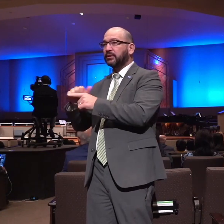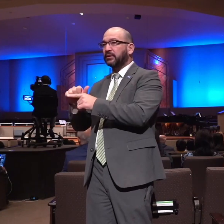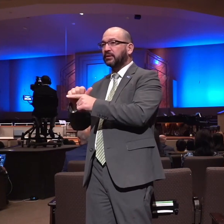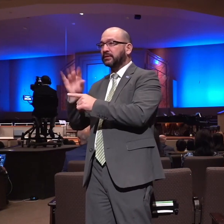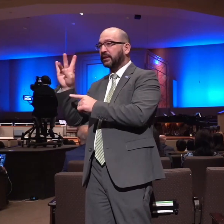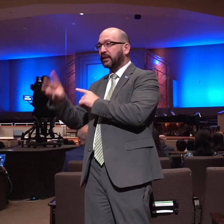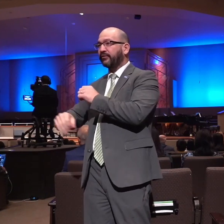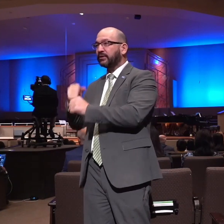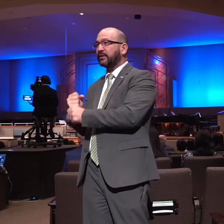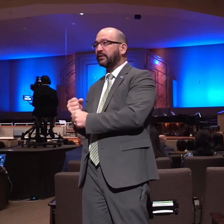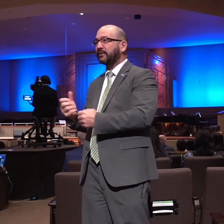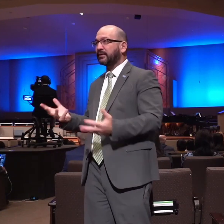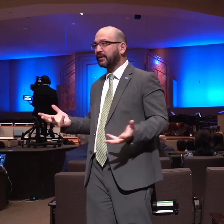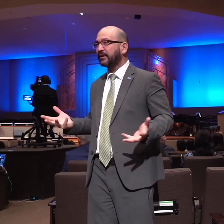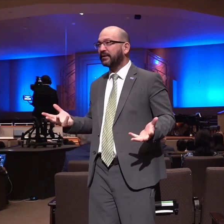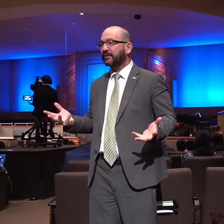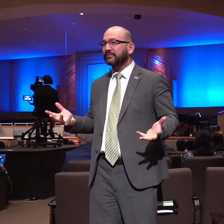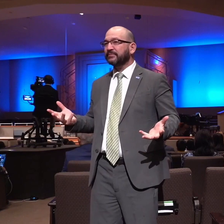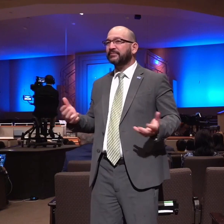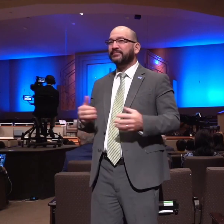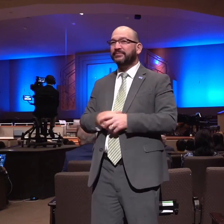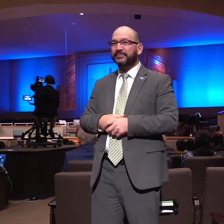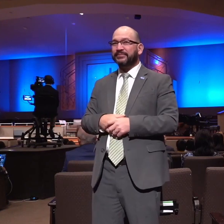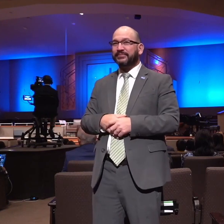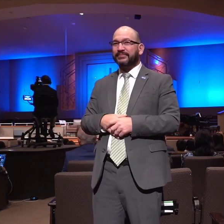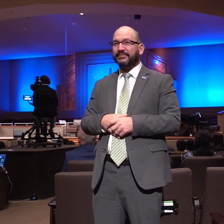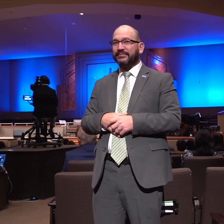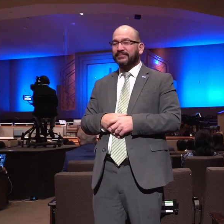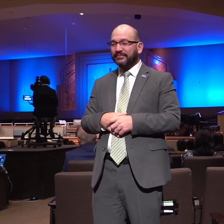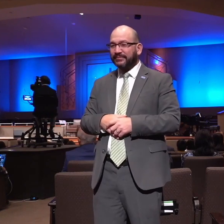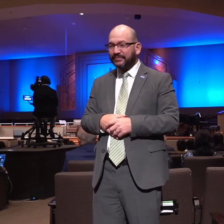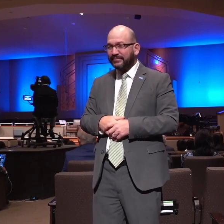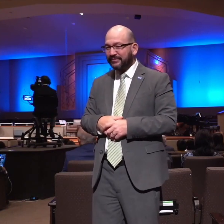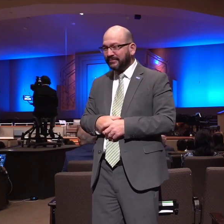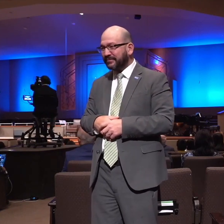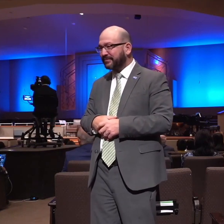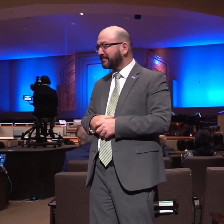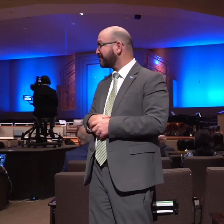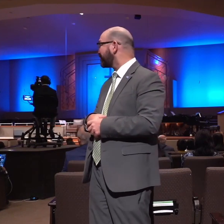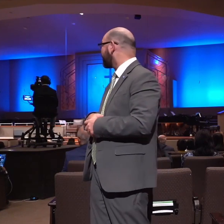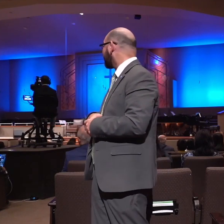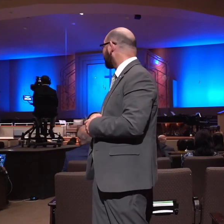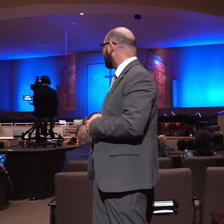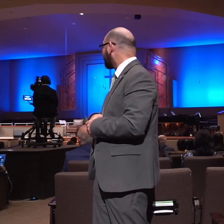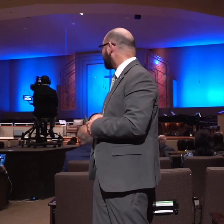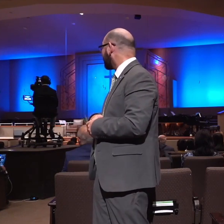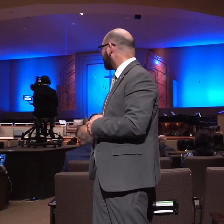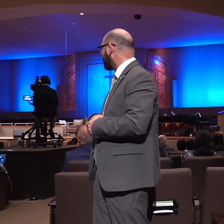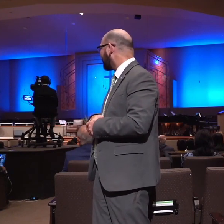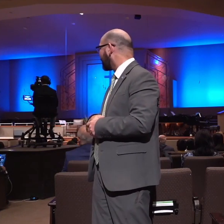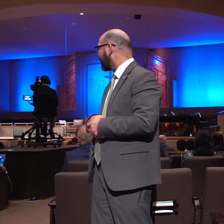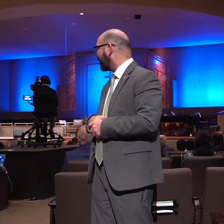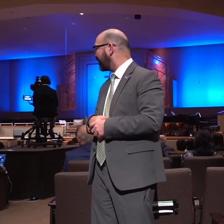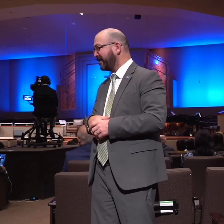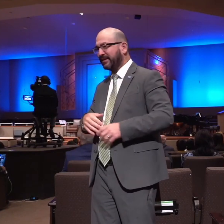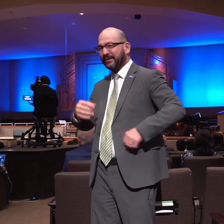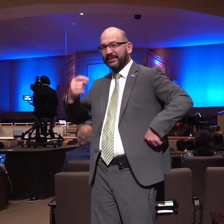I'm not sure if that's an indictment on the Thai people